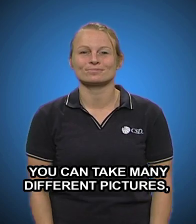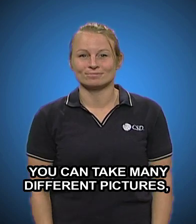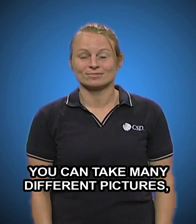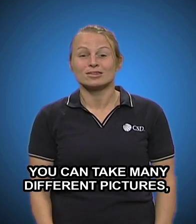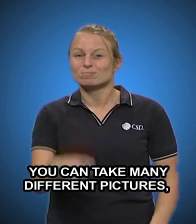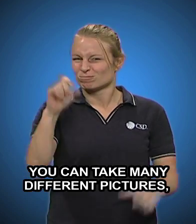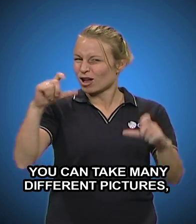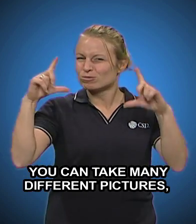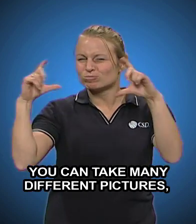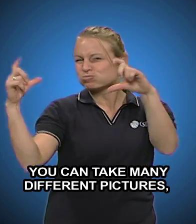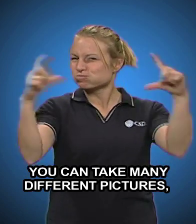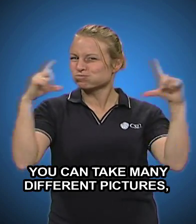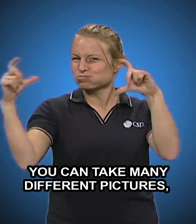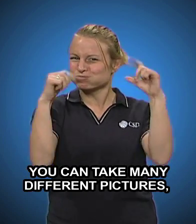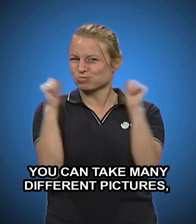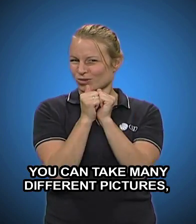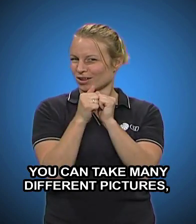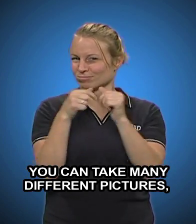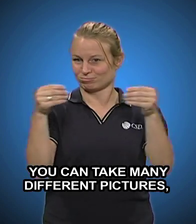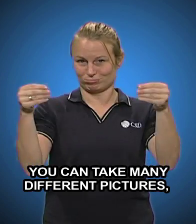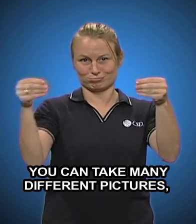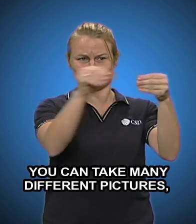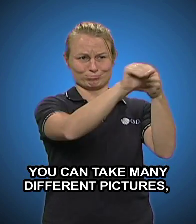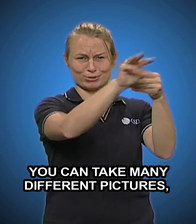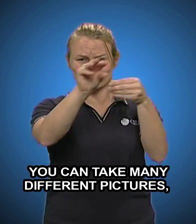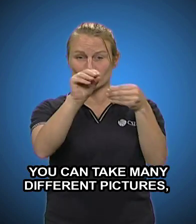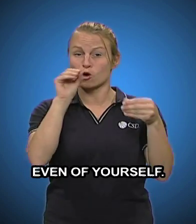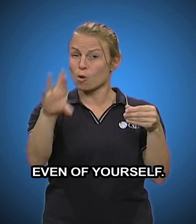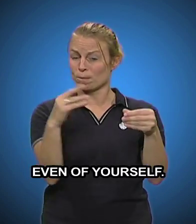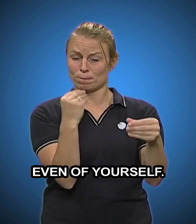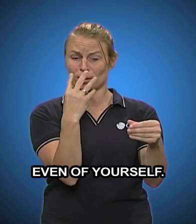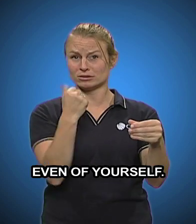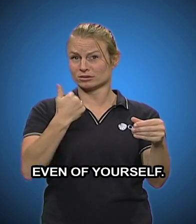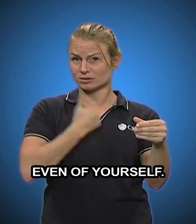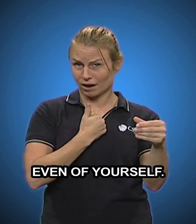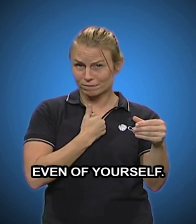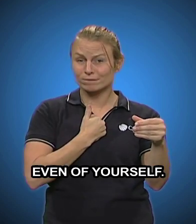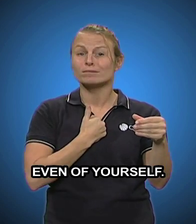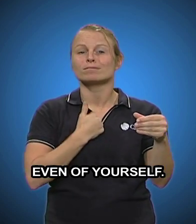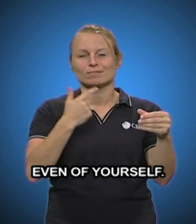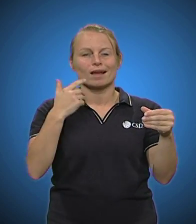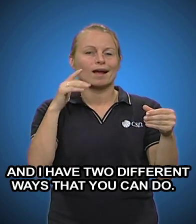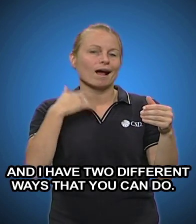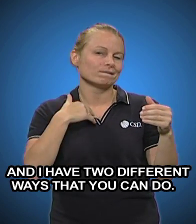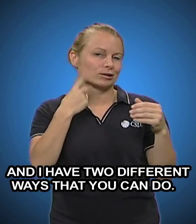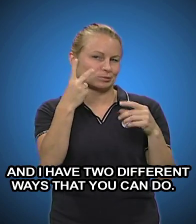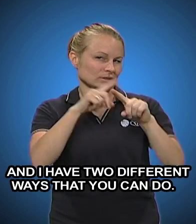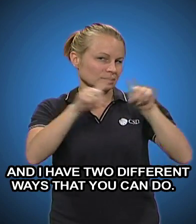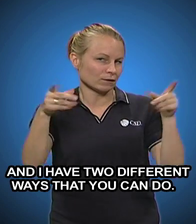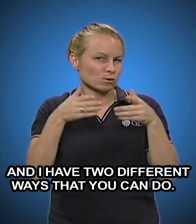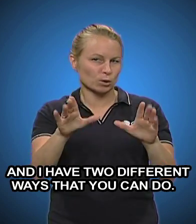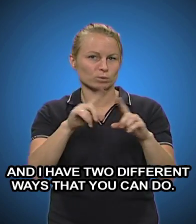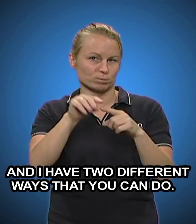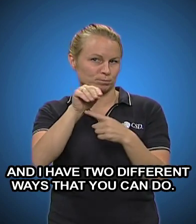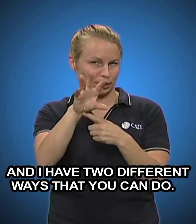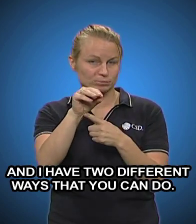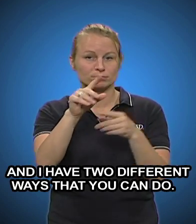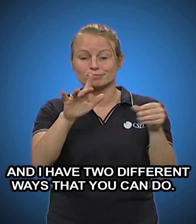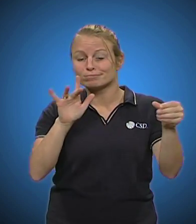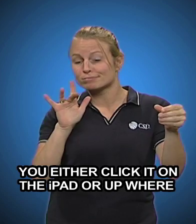You can take many different pictures, even of yourself. And, I have two different ways that you could do it. You either